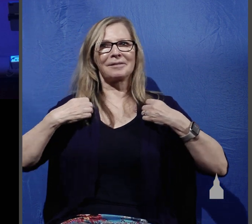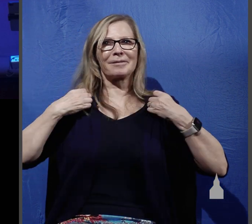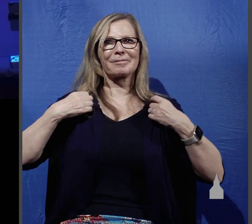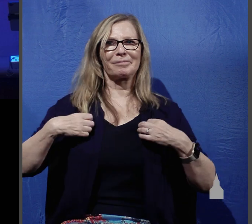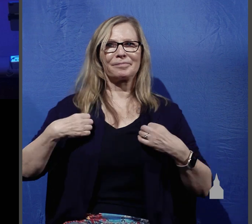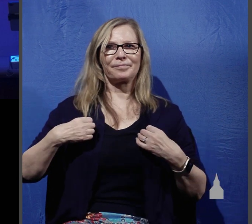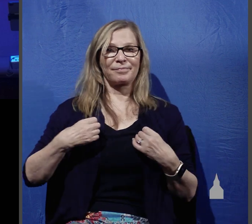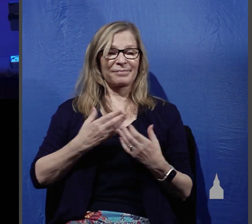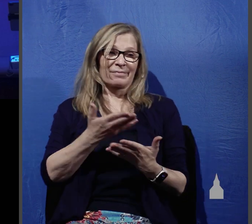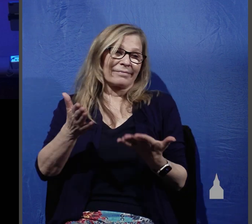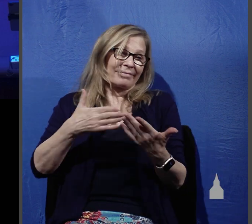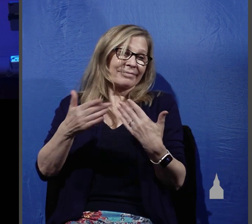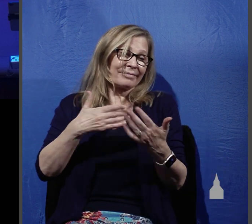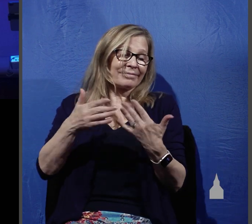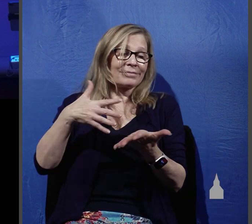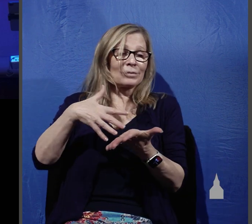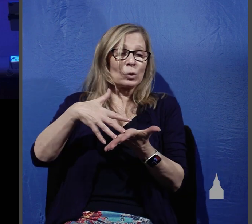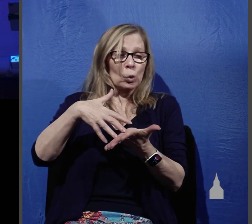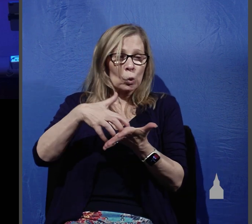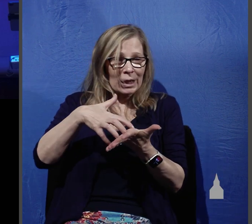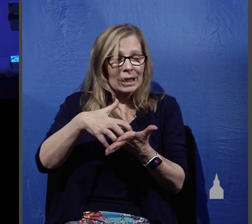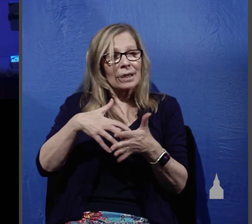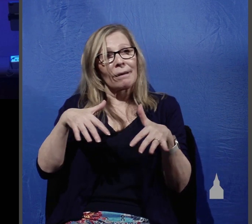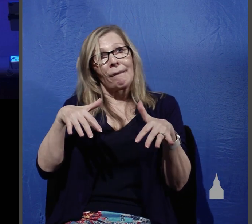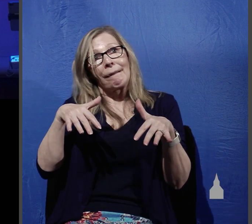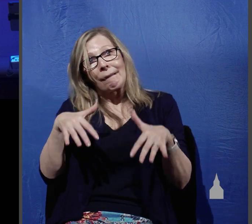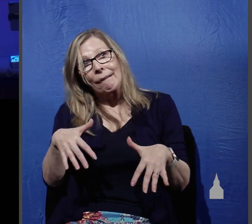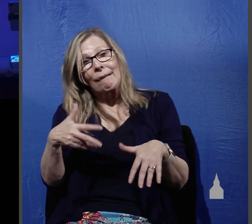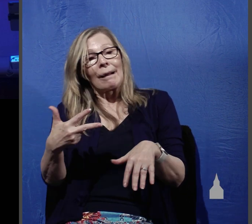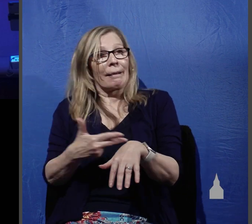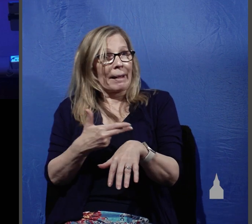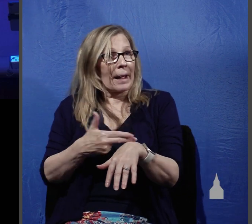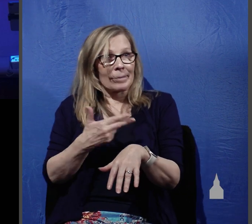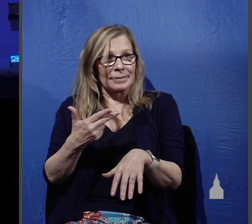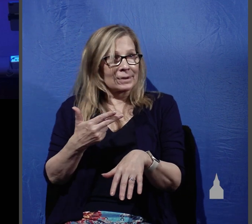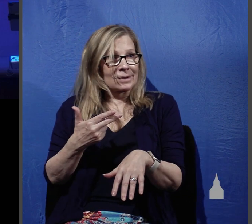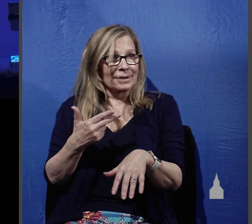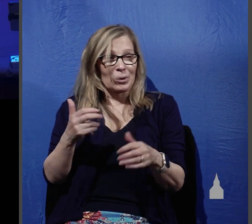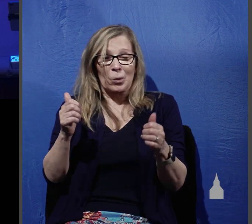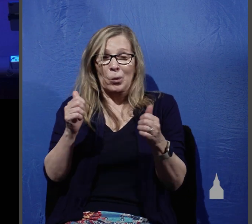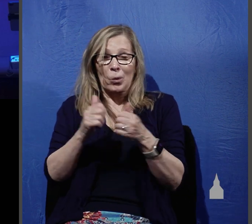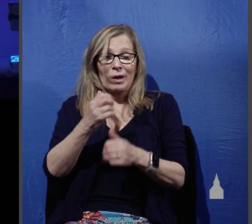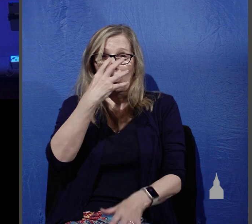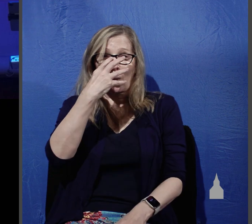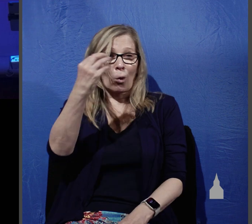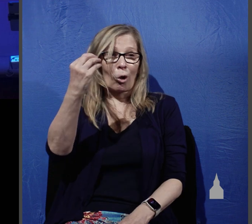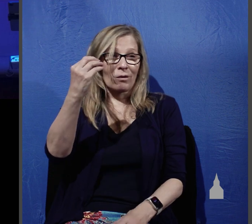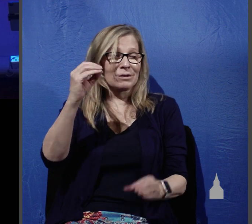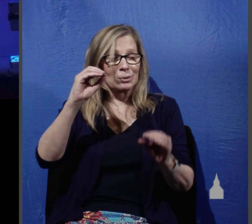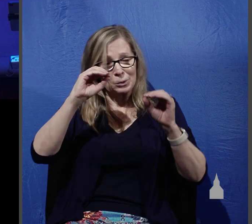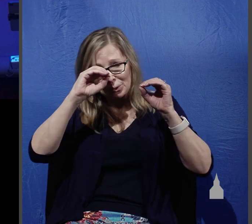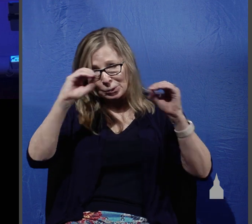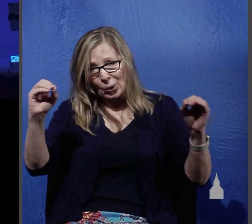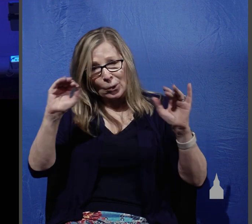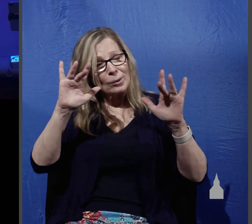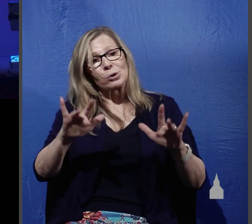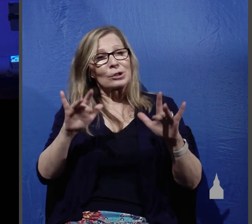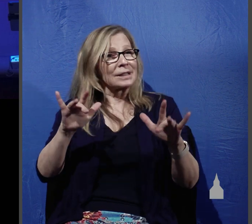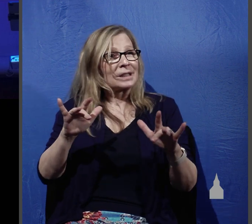weak and helpless lambs into battle with merciless wolves and therefore as their shepherd he